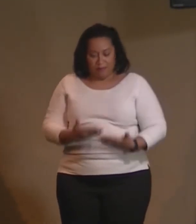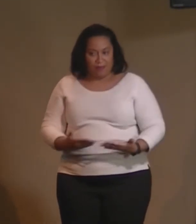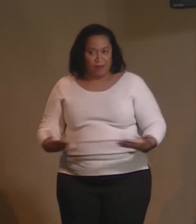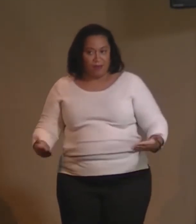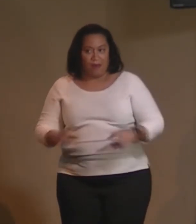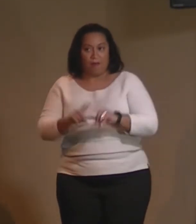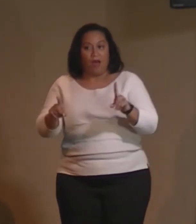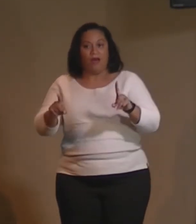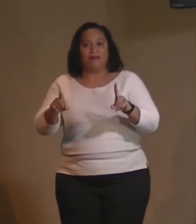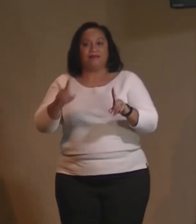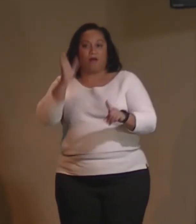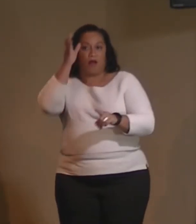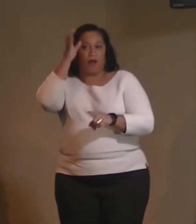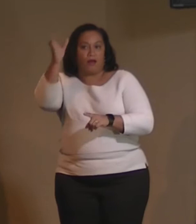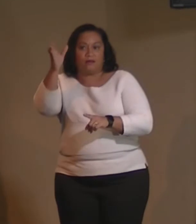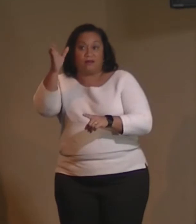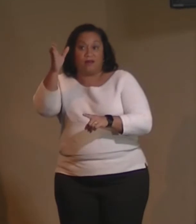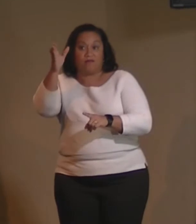but is real.